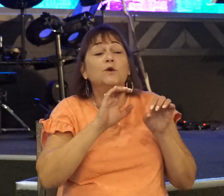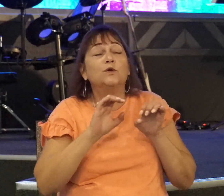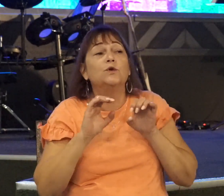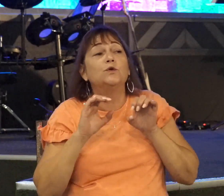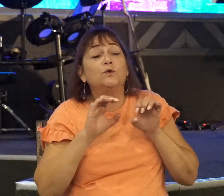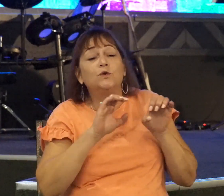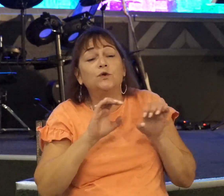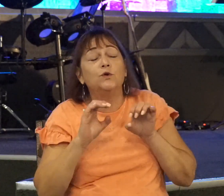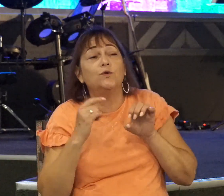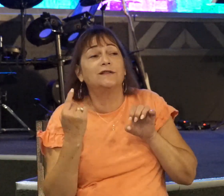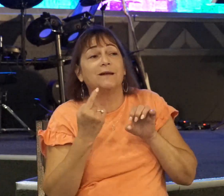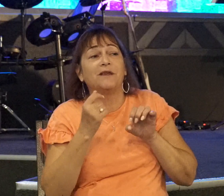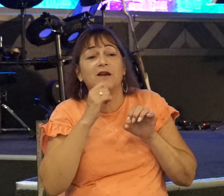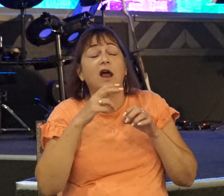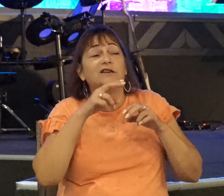sit under a pomegranate tree.